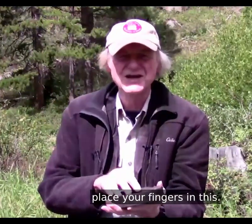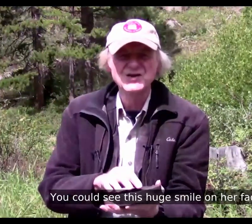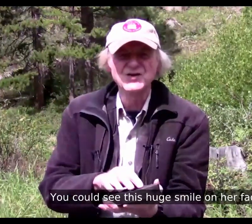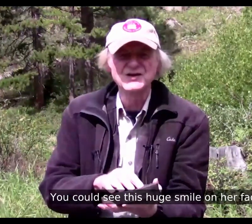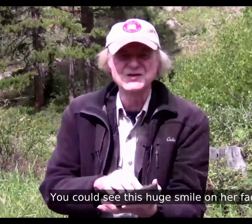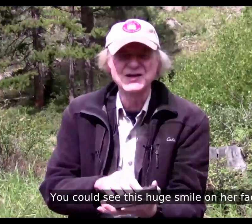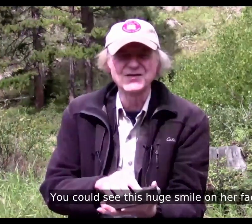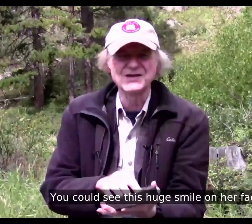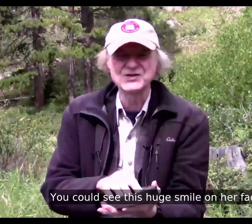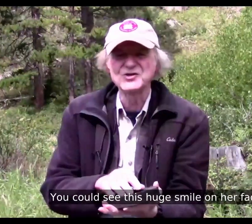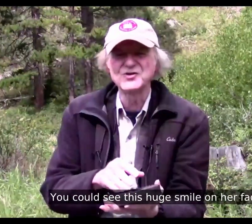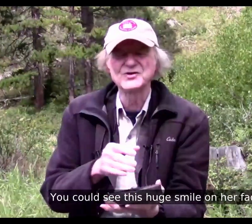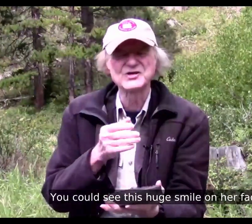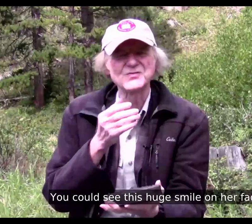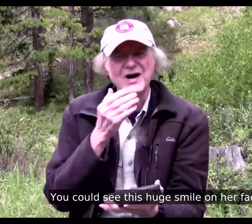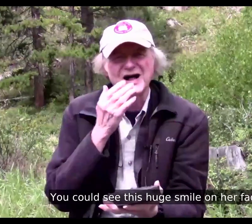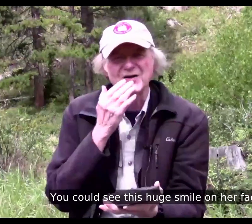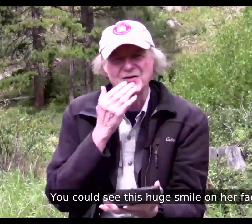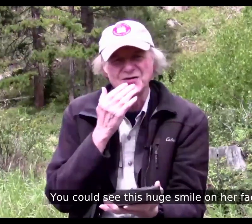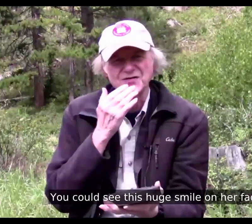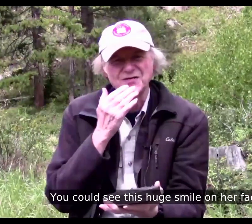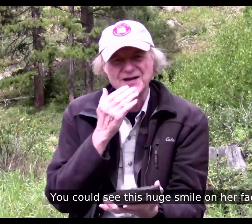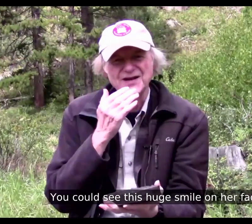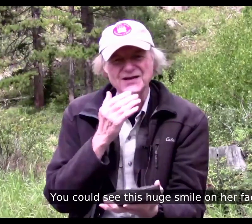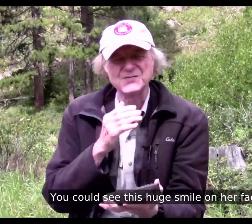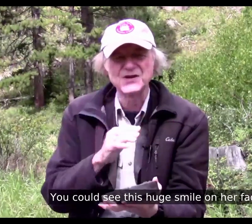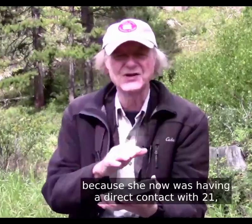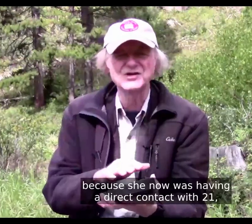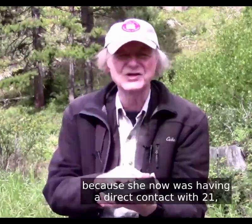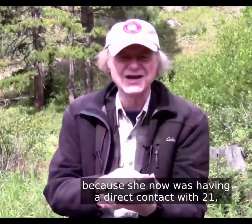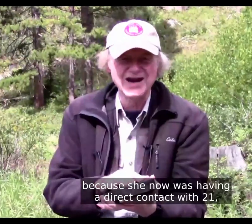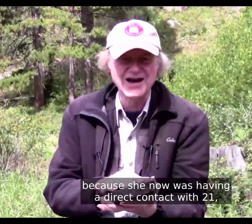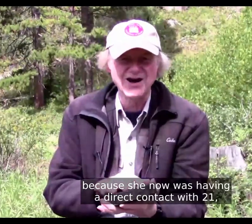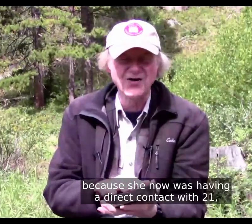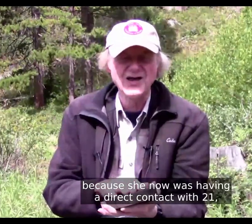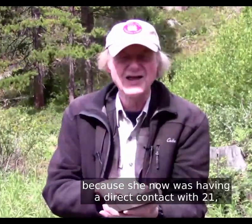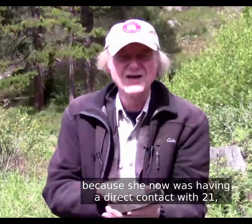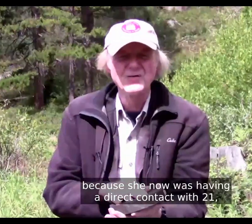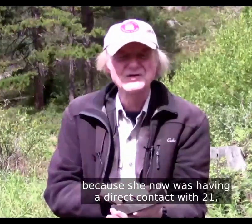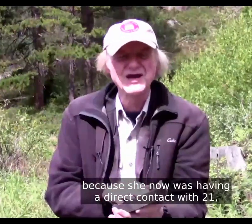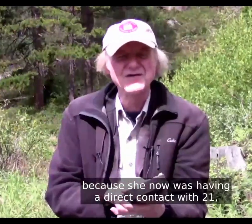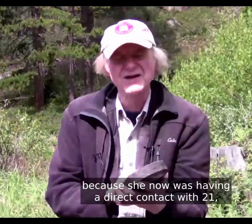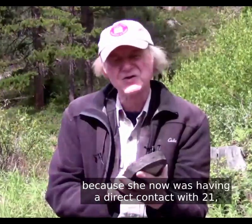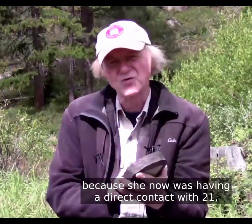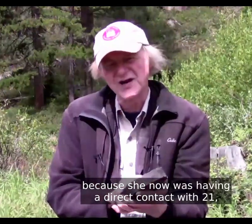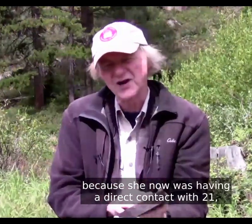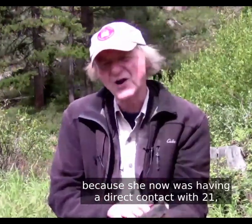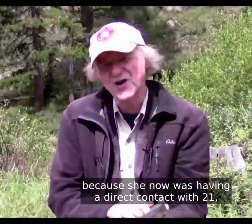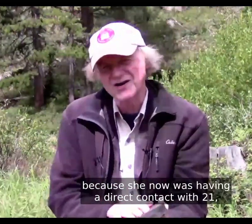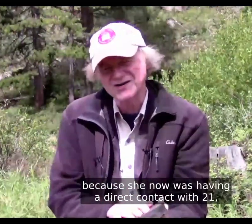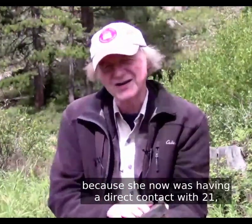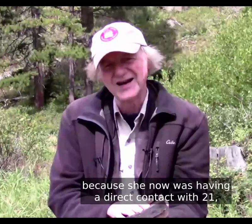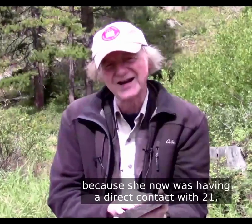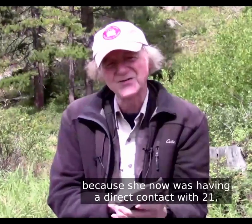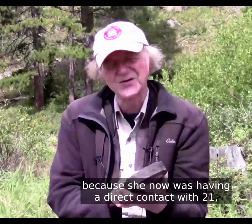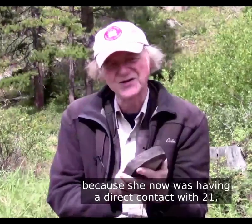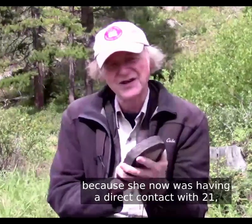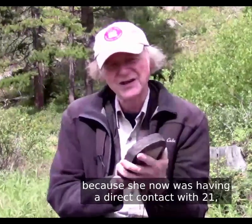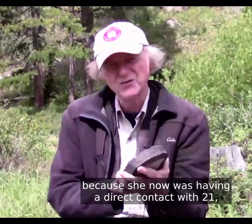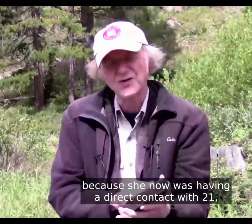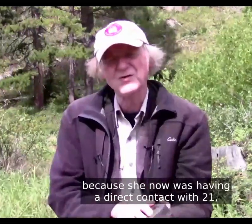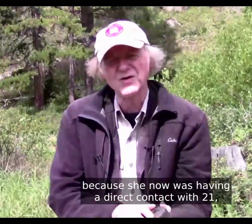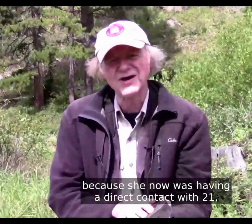you could see her place her fingers in this. You could see this huge smile on her face because she now